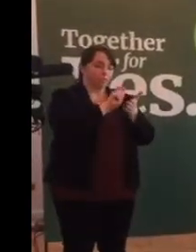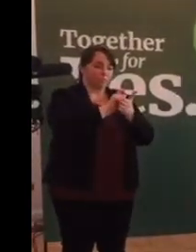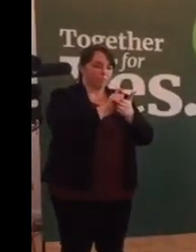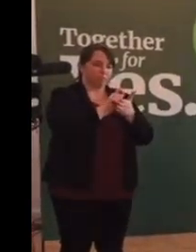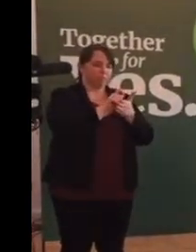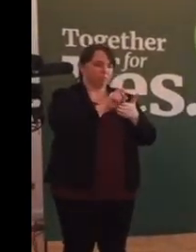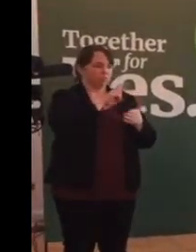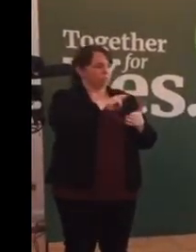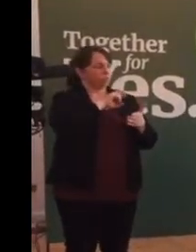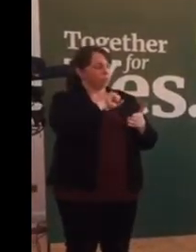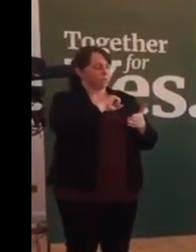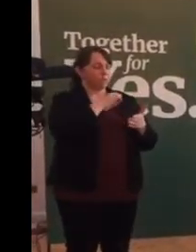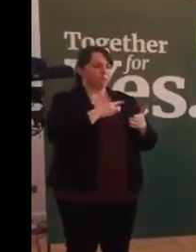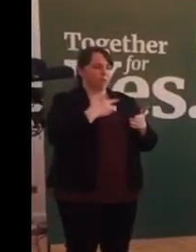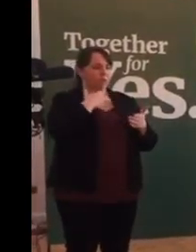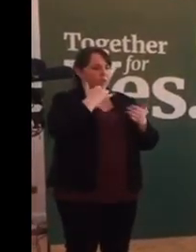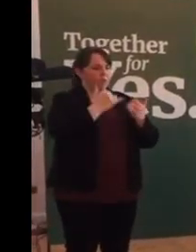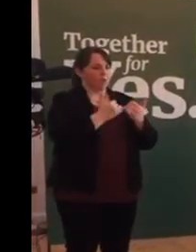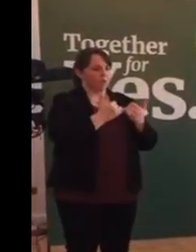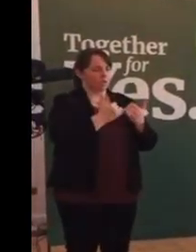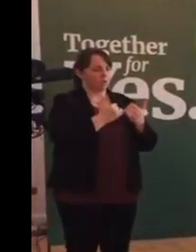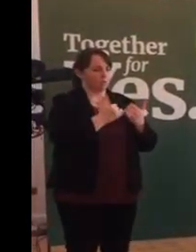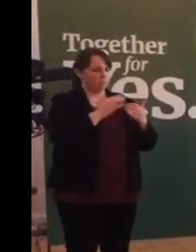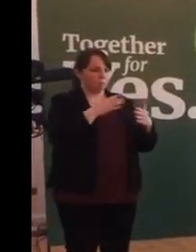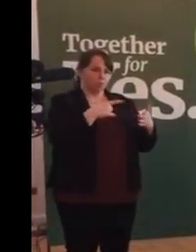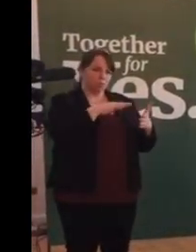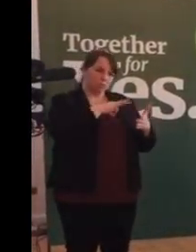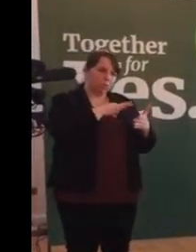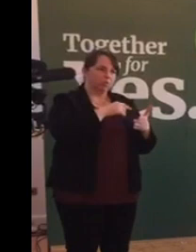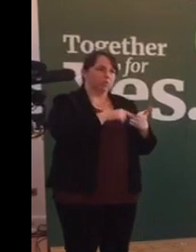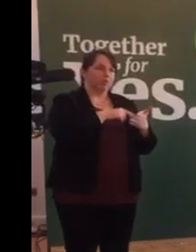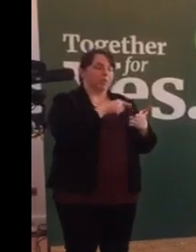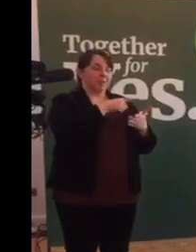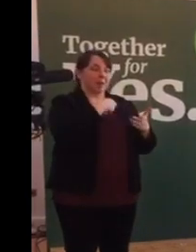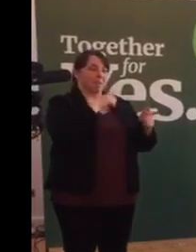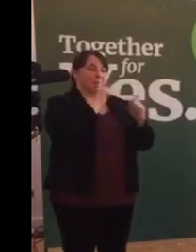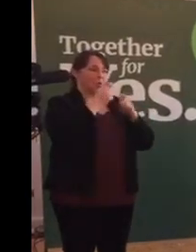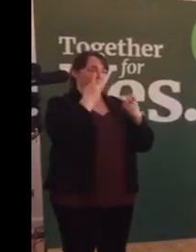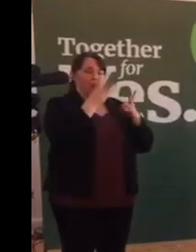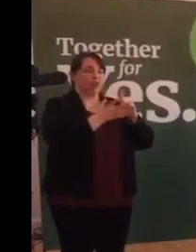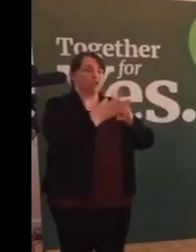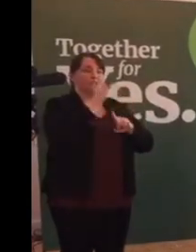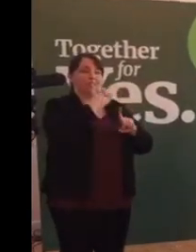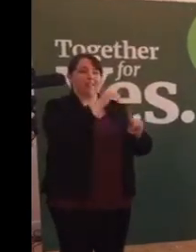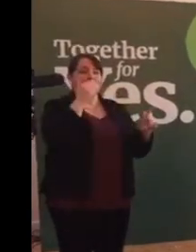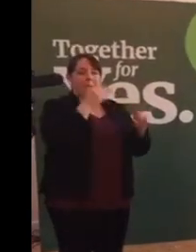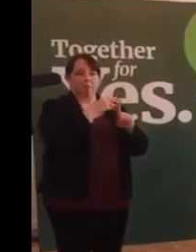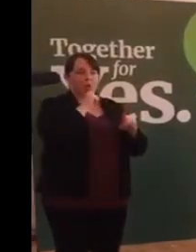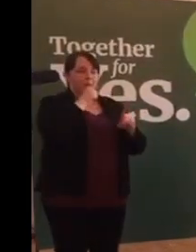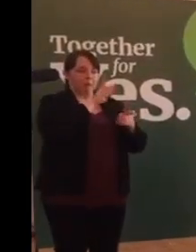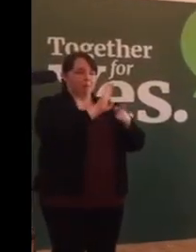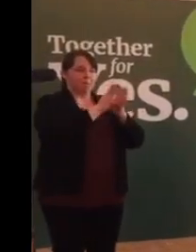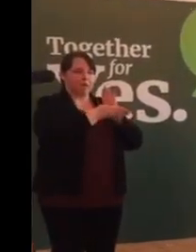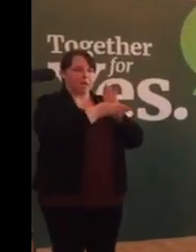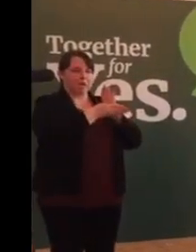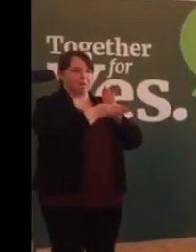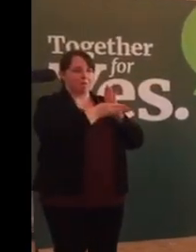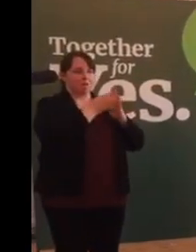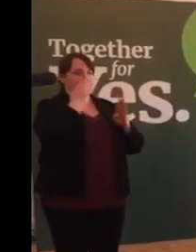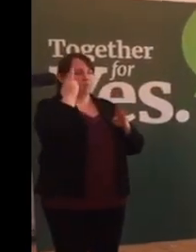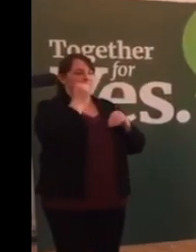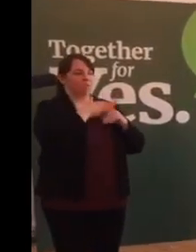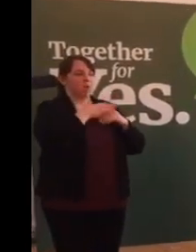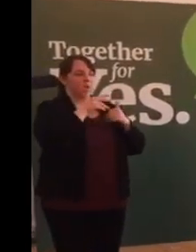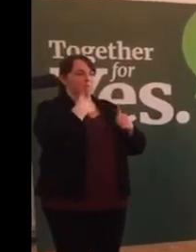amendment, we felt, would not achieve its own purported aim, but would in fact become an instrument of oppression of women and